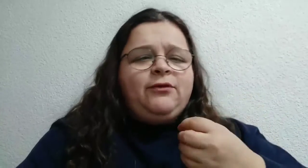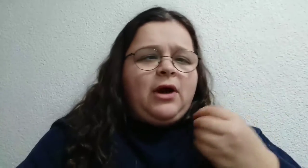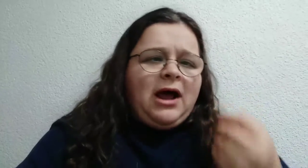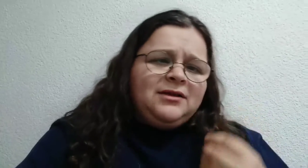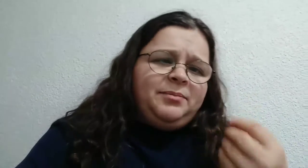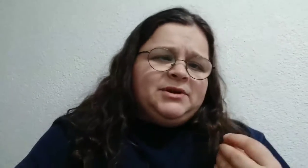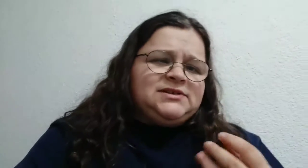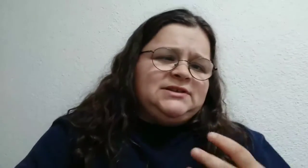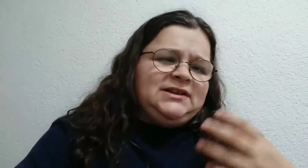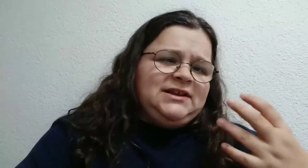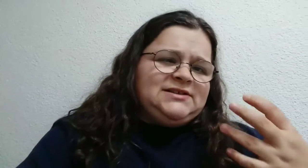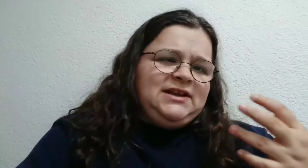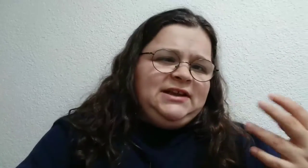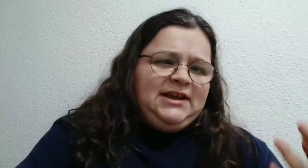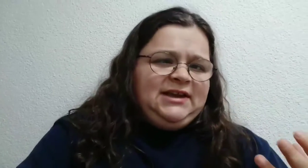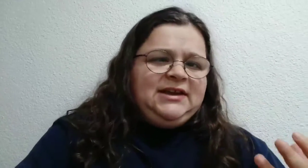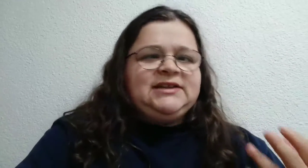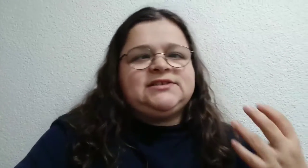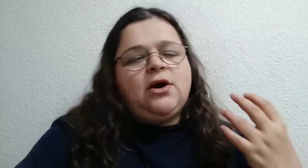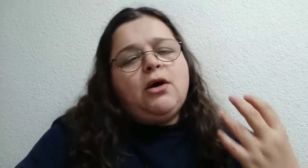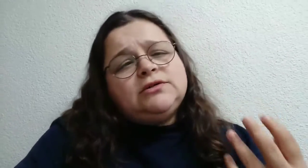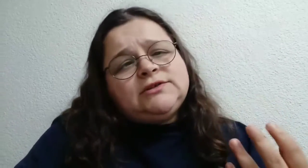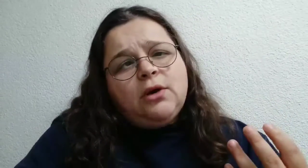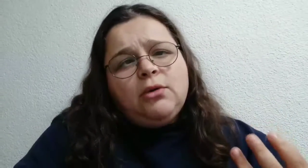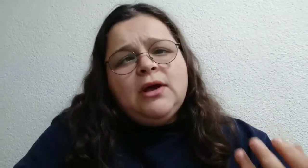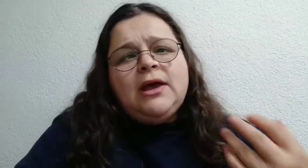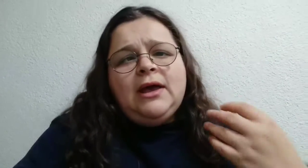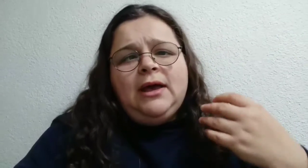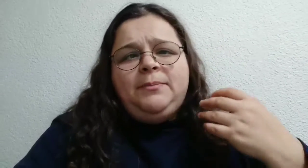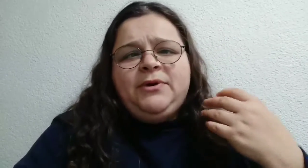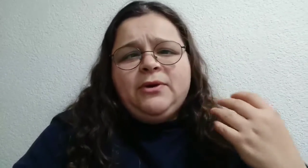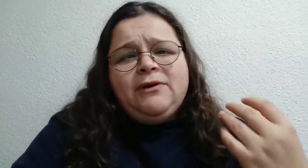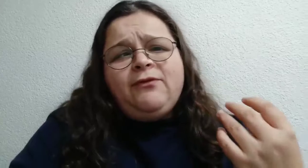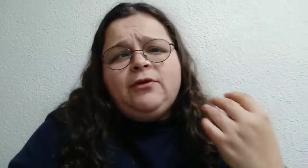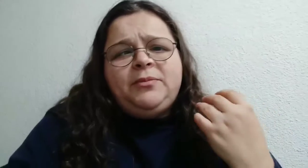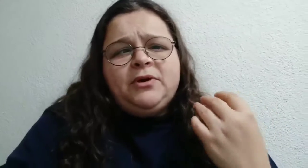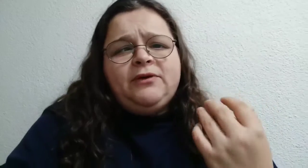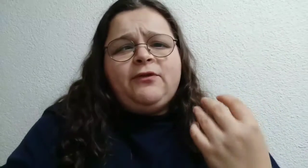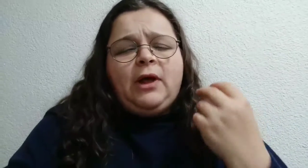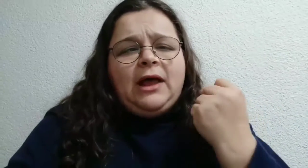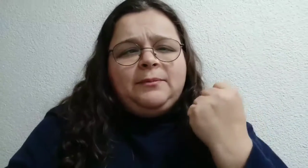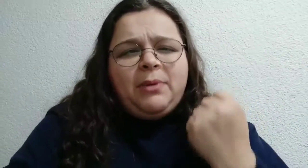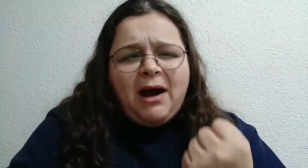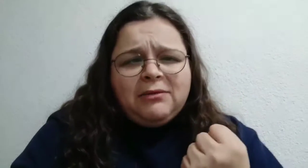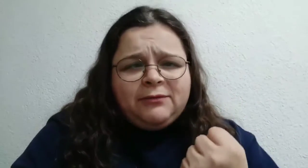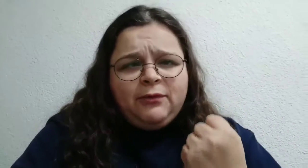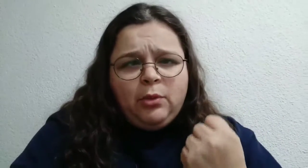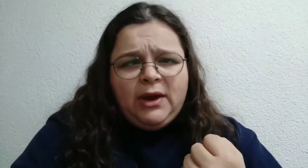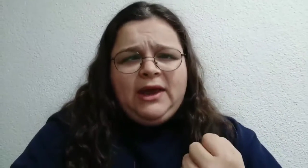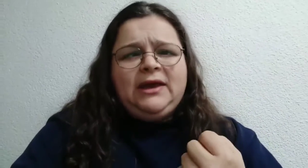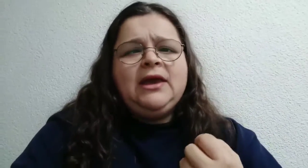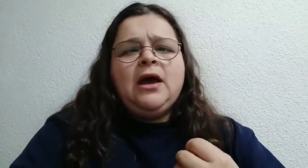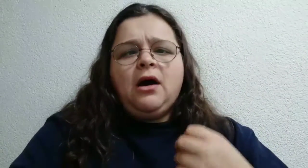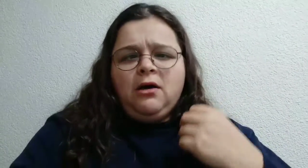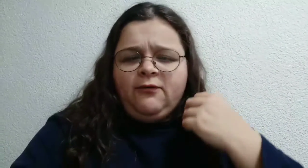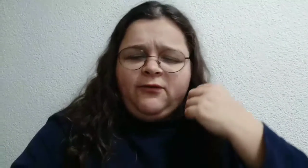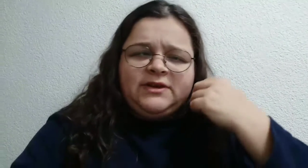for other person that is in need, it's also a beautiful, beautiful and powerful way of